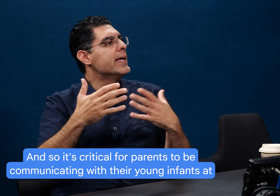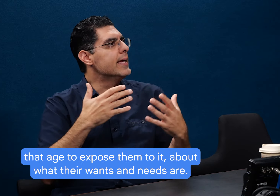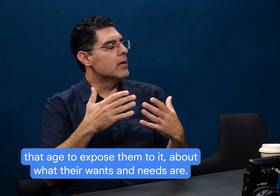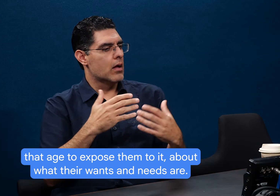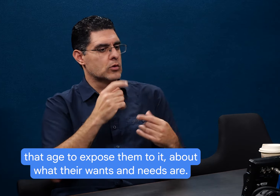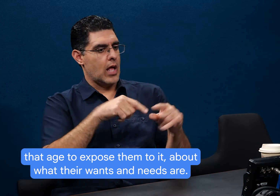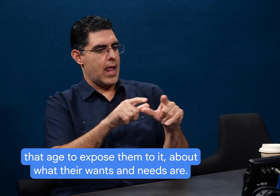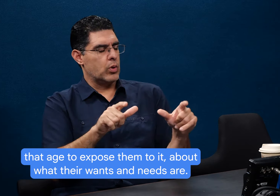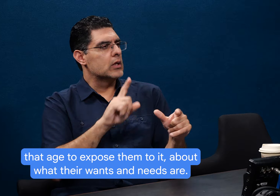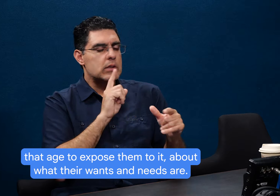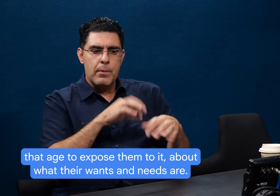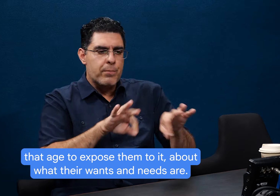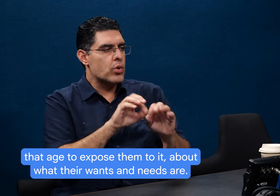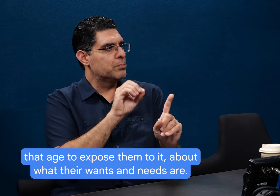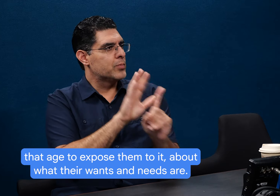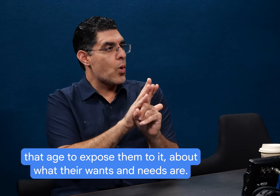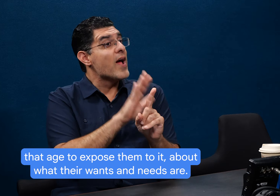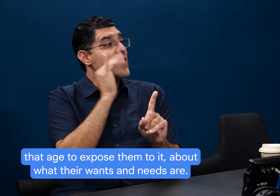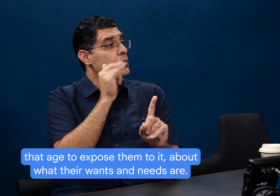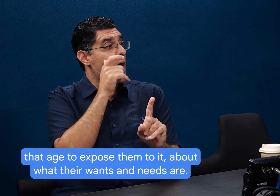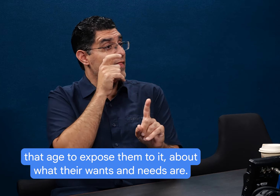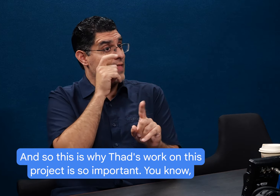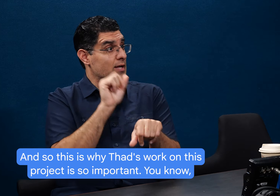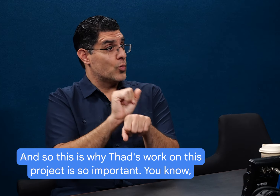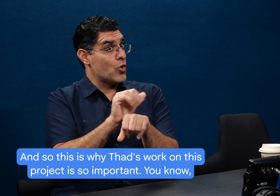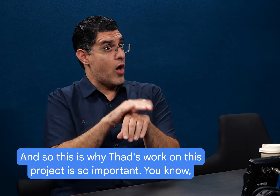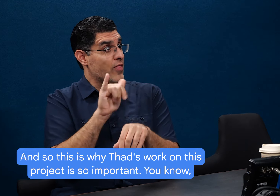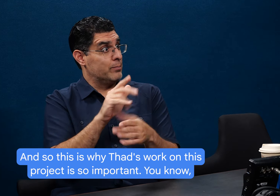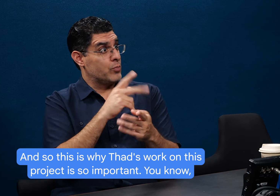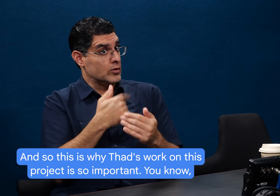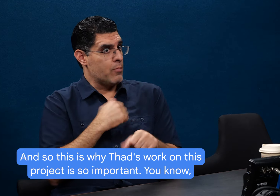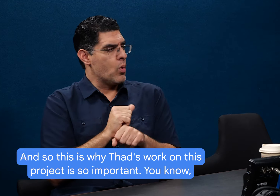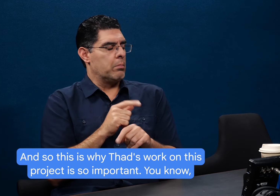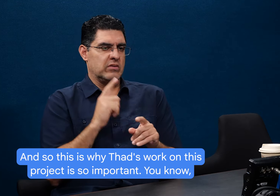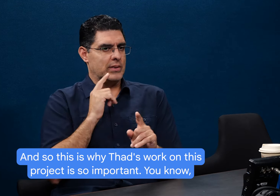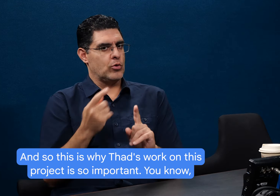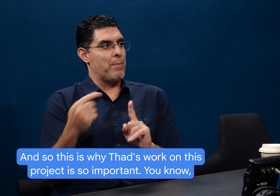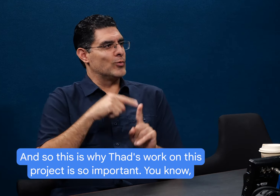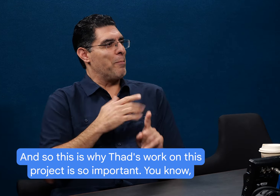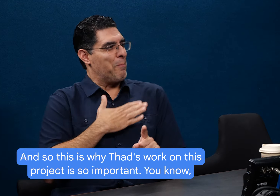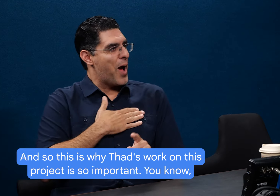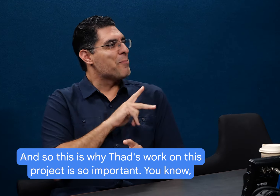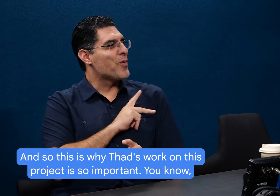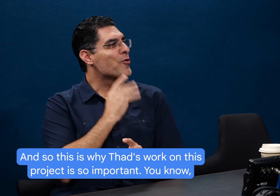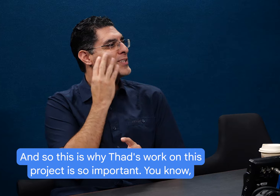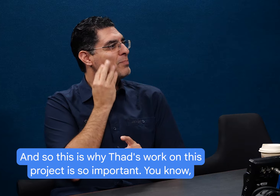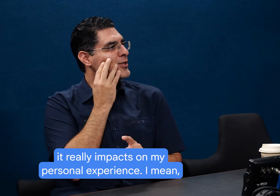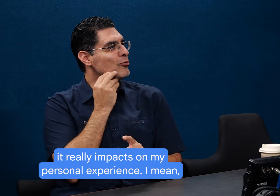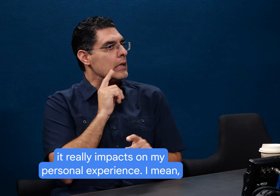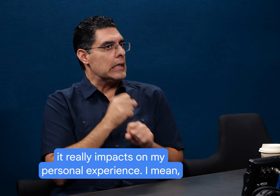infants at that age to expose them to it about what their wants and needs are. And so this is why Thad's work on this project is so important. You know,